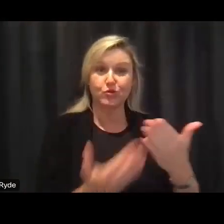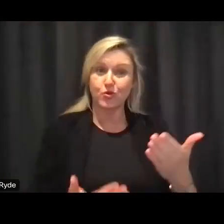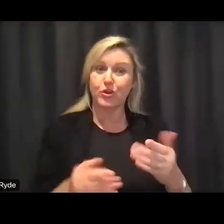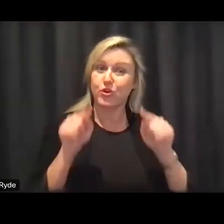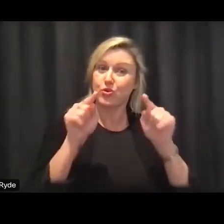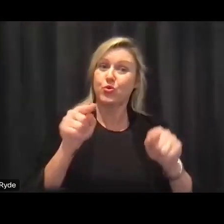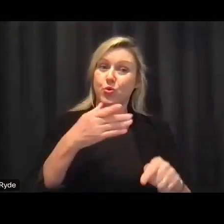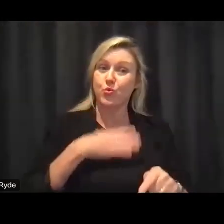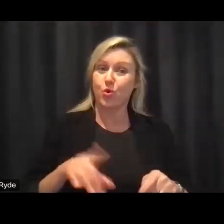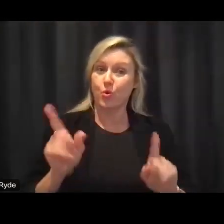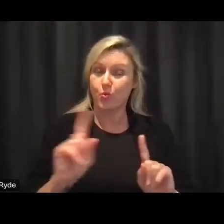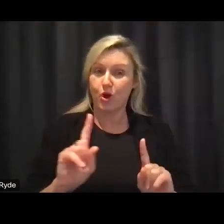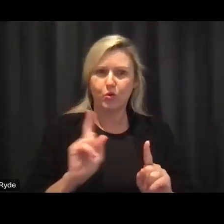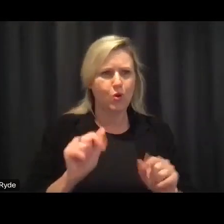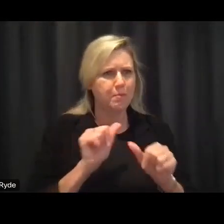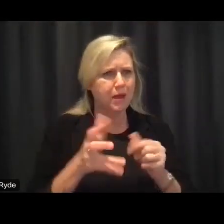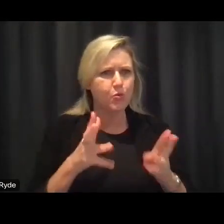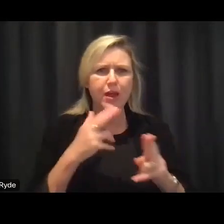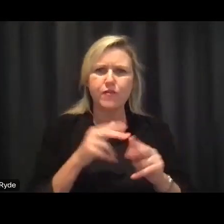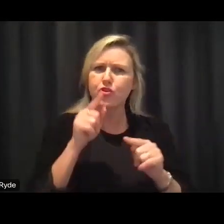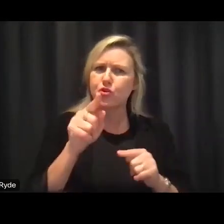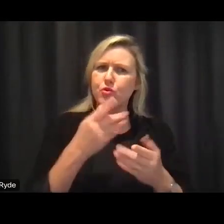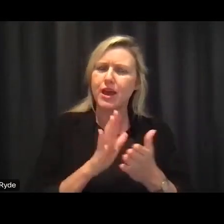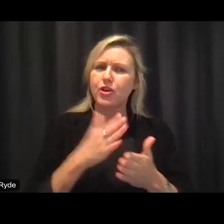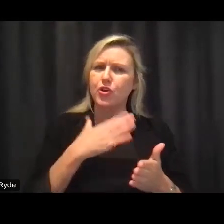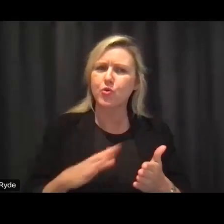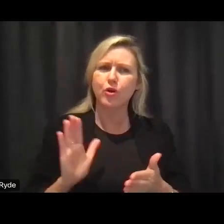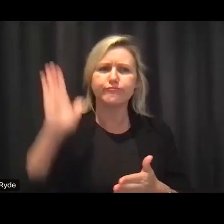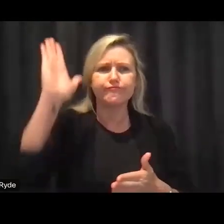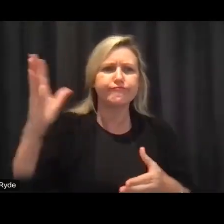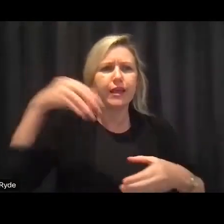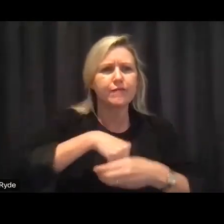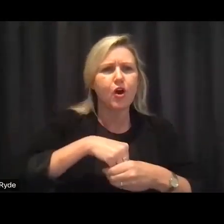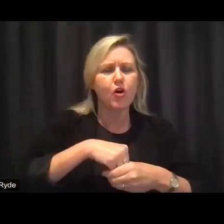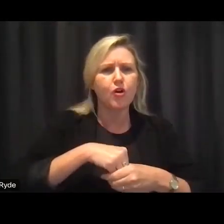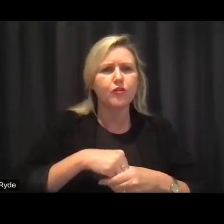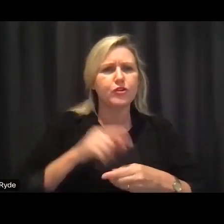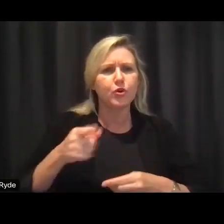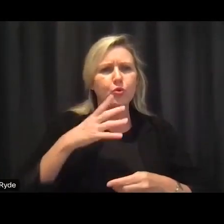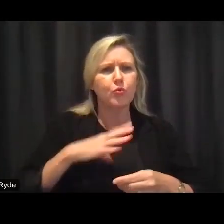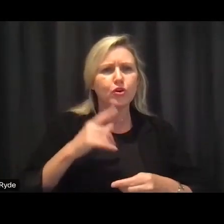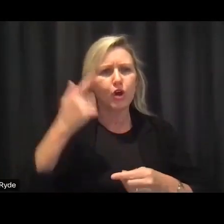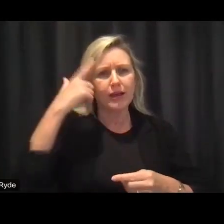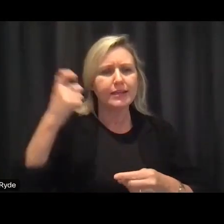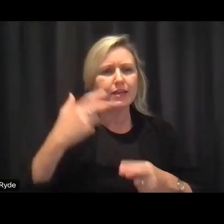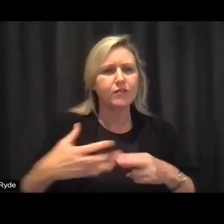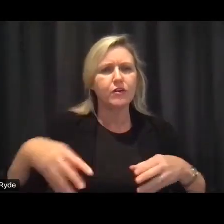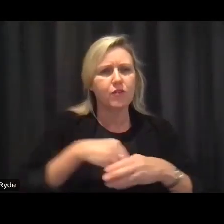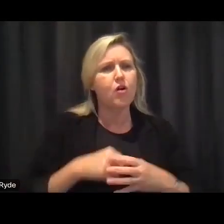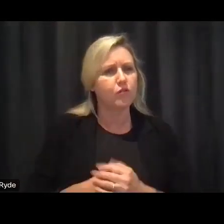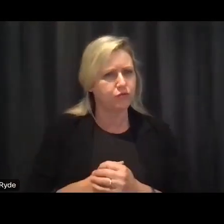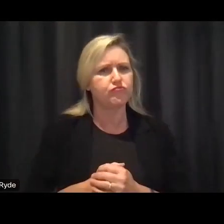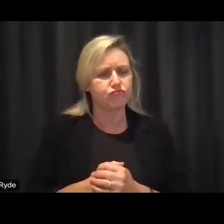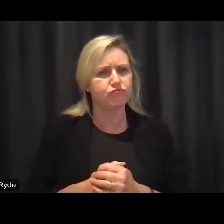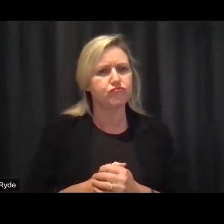work what processes would work for you how do you want to be able to have your say and contribute to the kind of solutions that that we need um